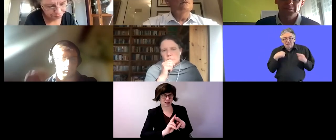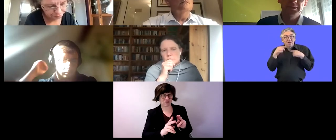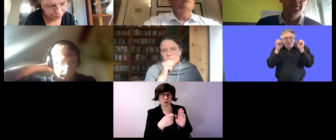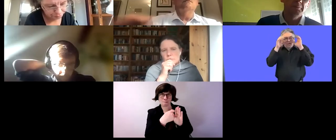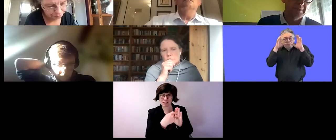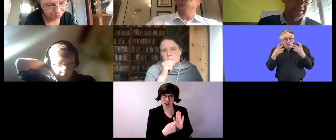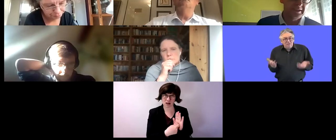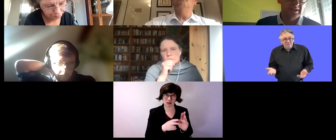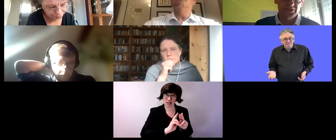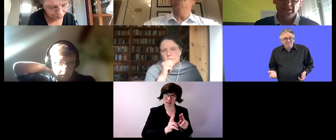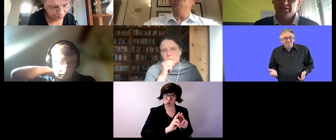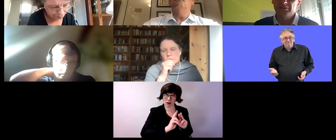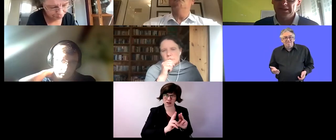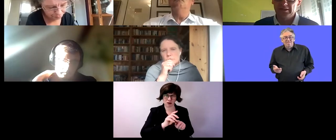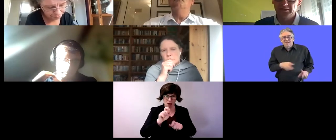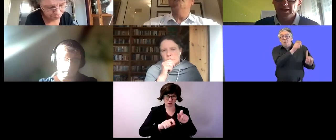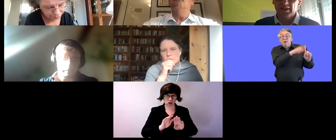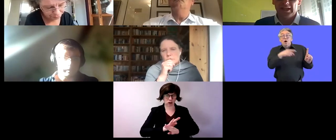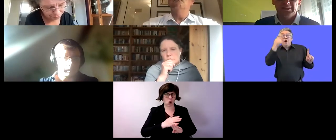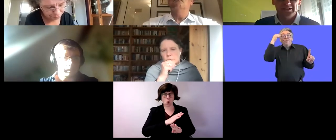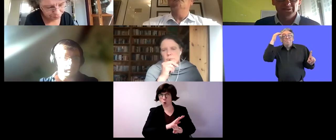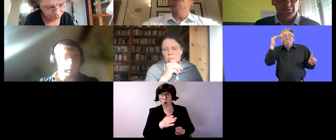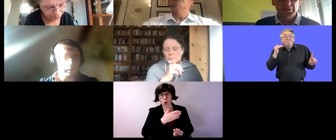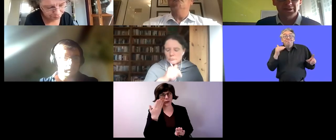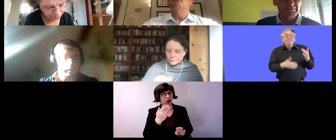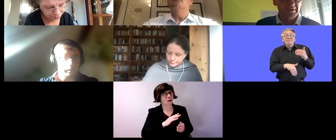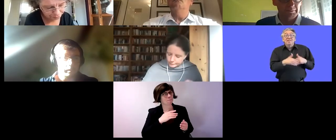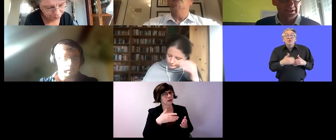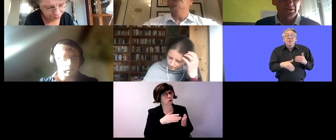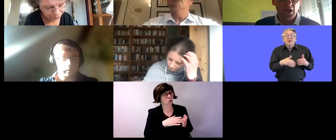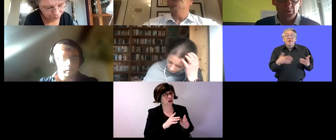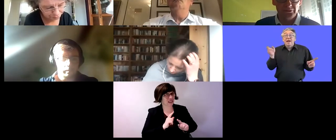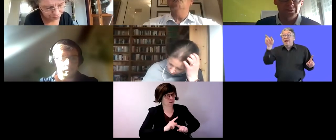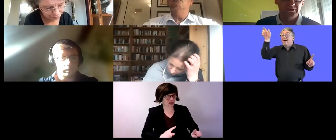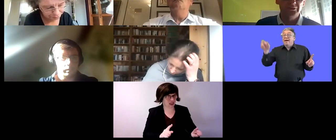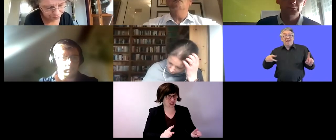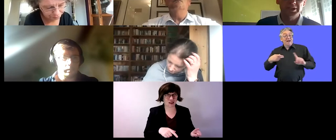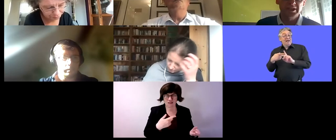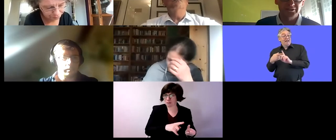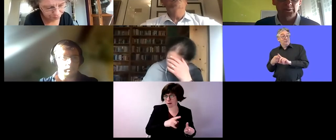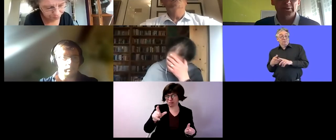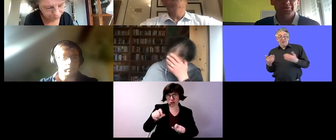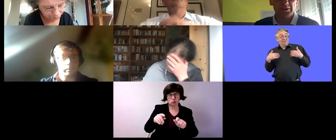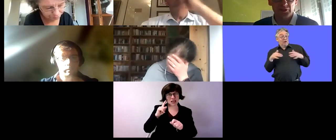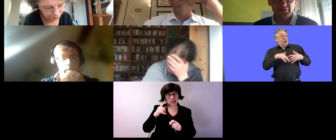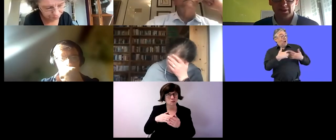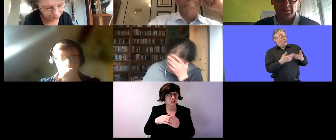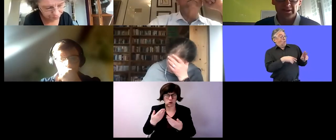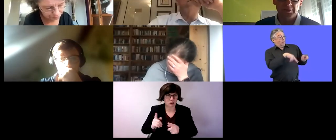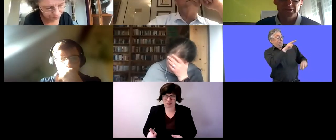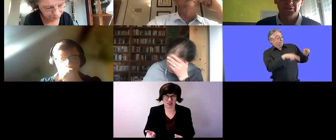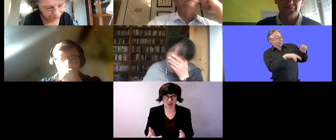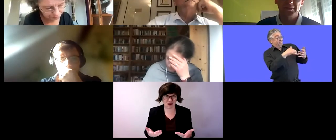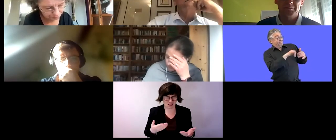for people with mainly intellectual disabilities and that's what we are developing now since since two years and we will finish it